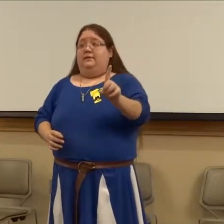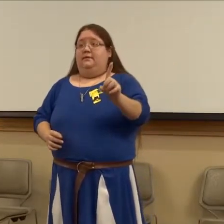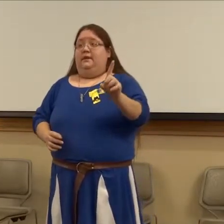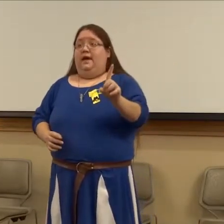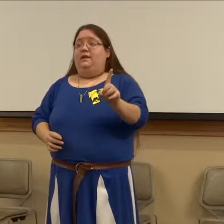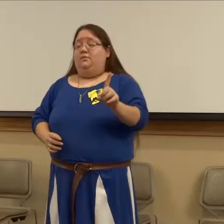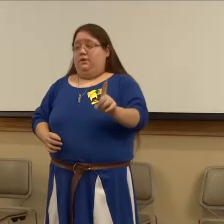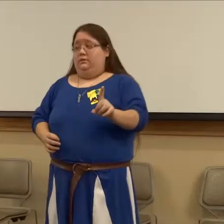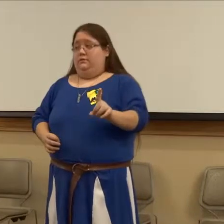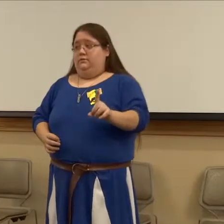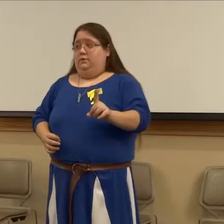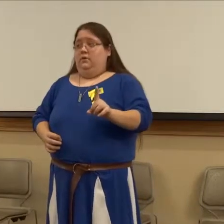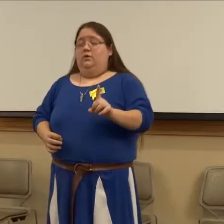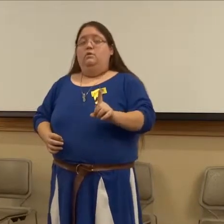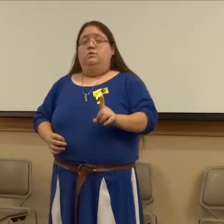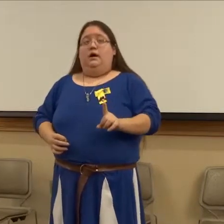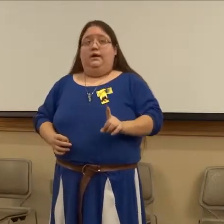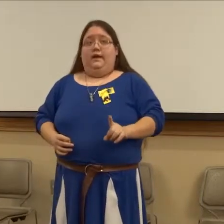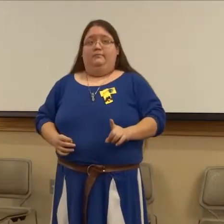anyone who I am.